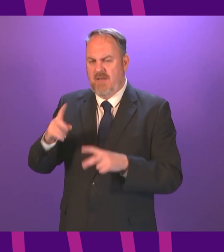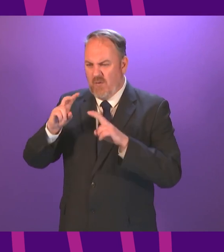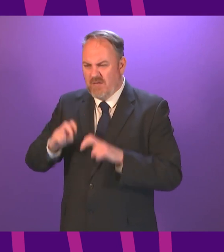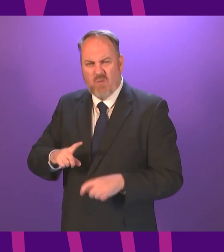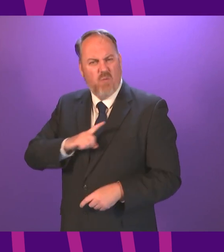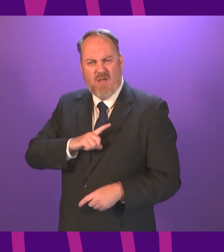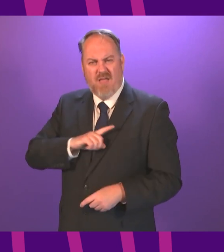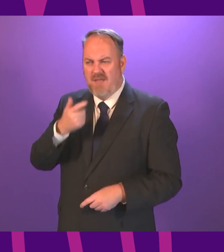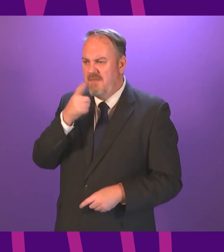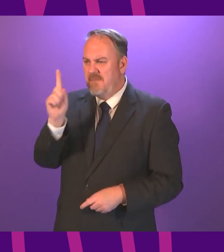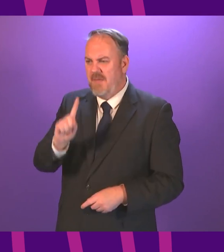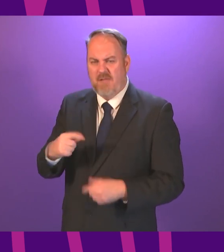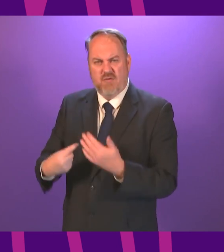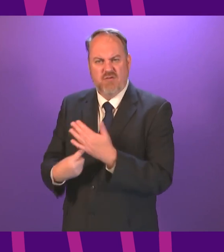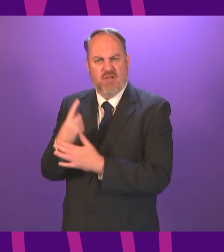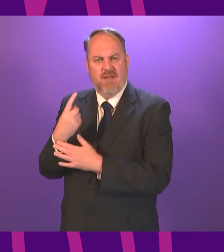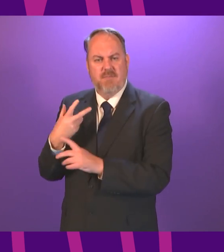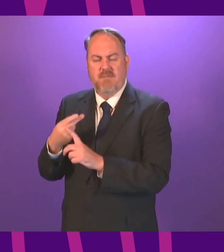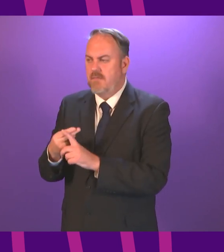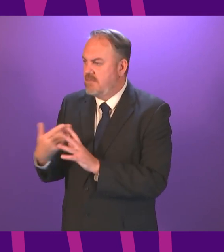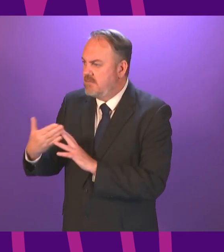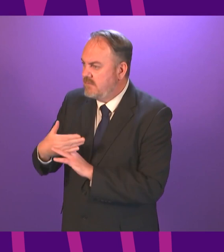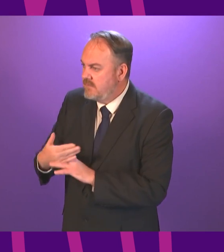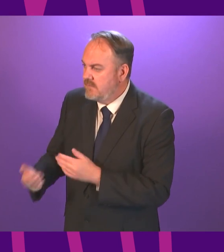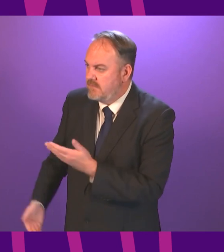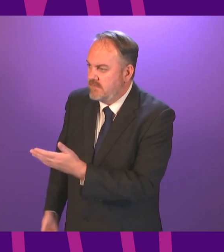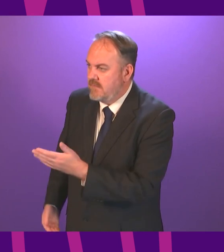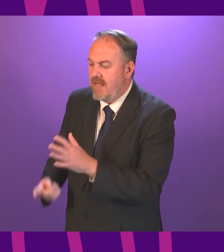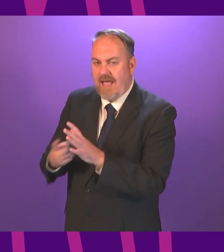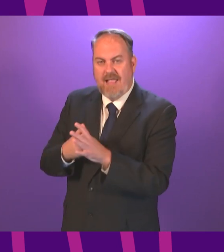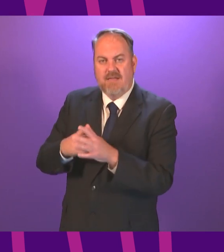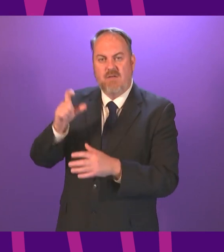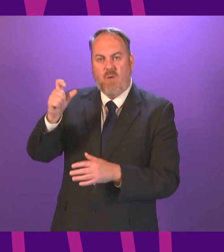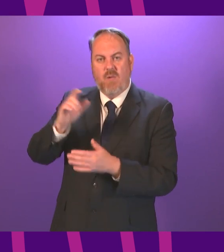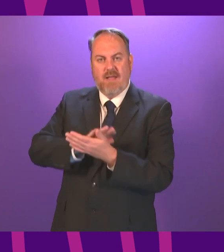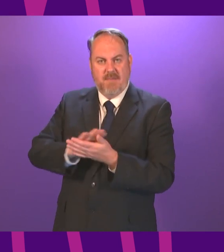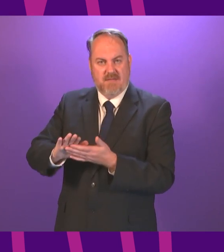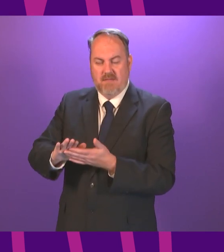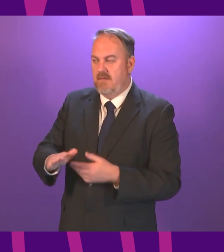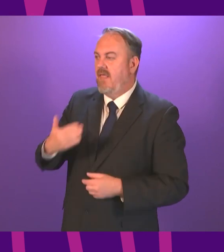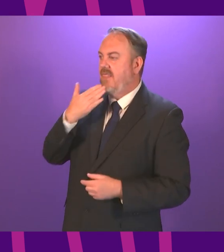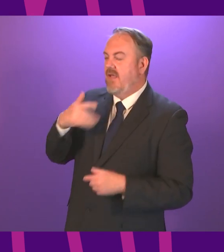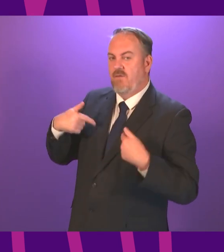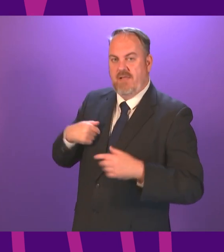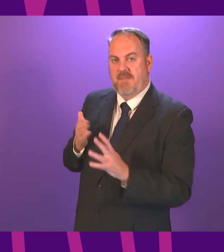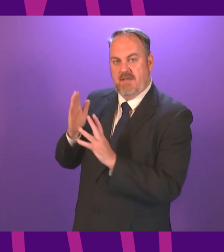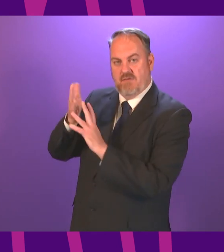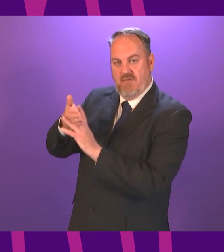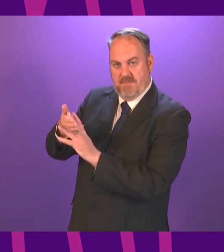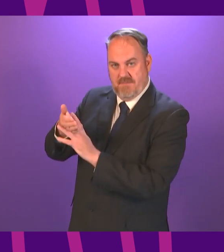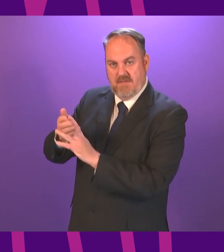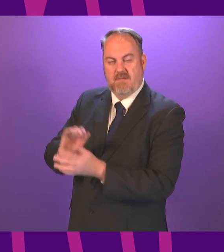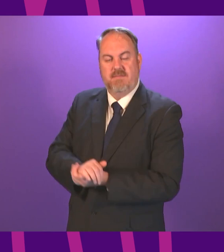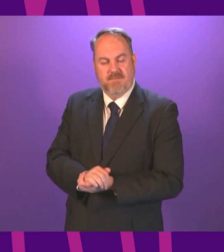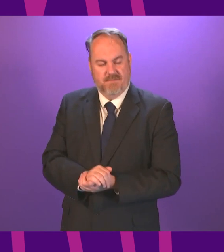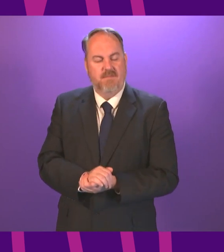work to try to understand that better but I am happy to give way Alex Cole-Hamilton Thank you much I am very grateful to the Cabinet Secretary for giving way and